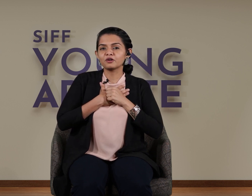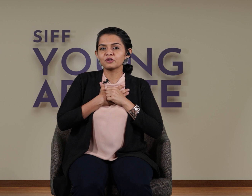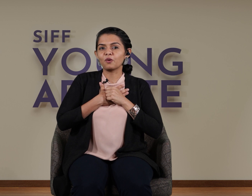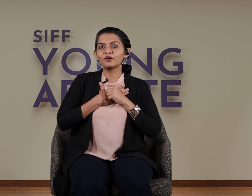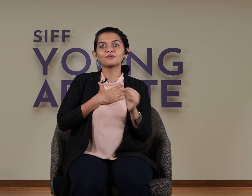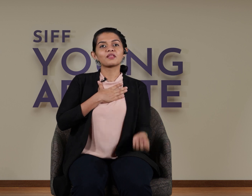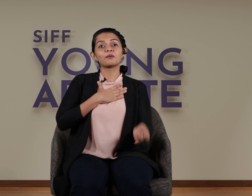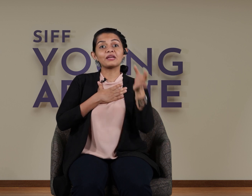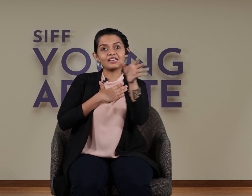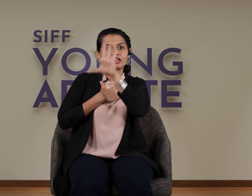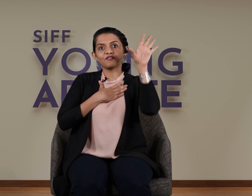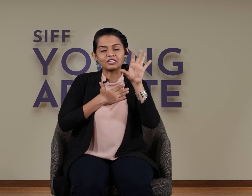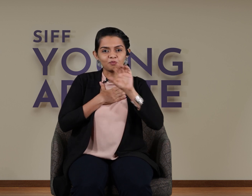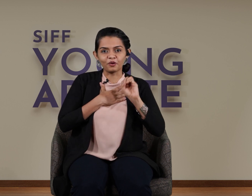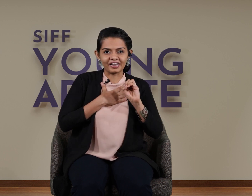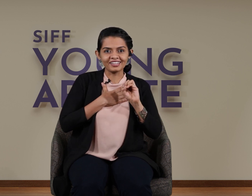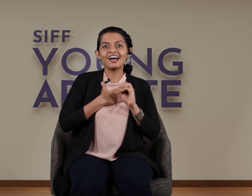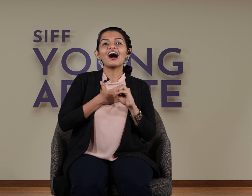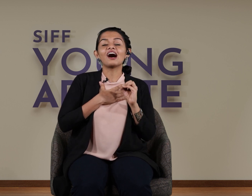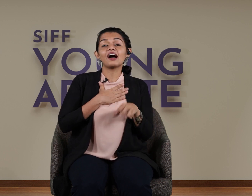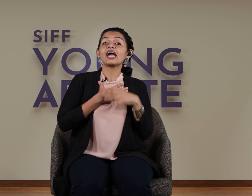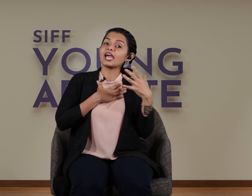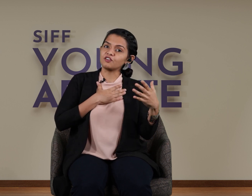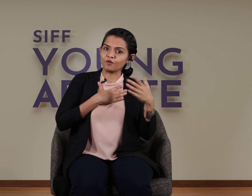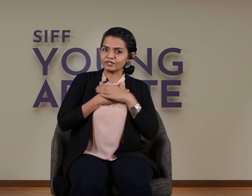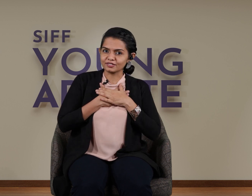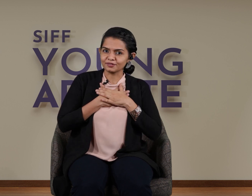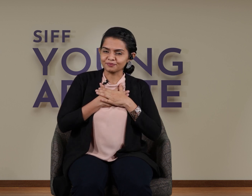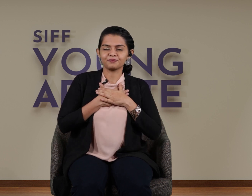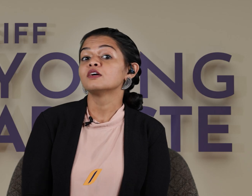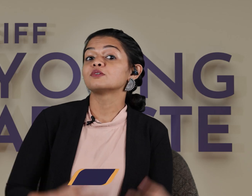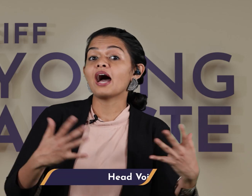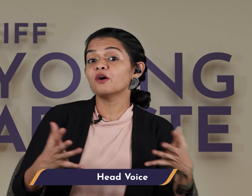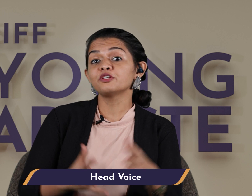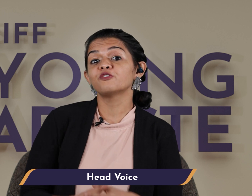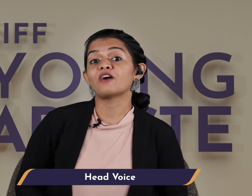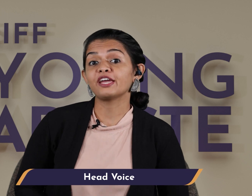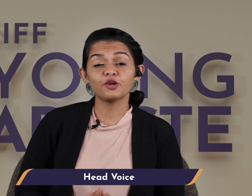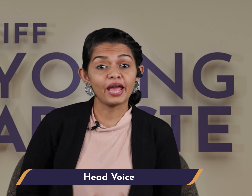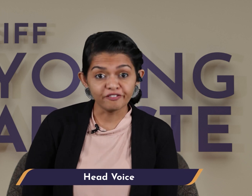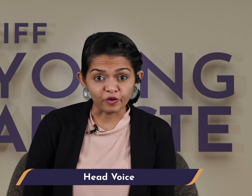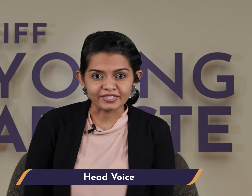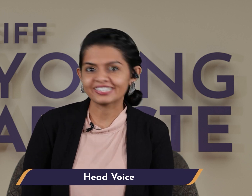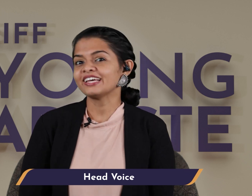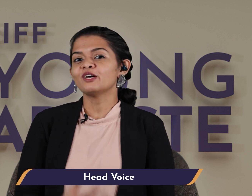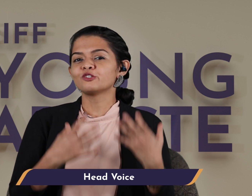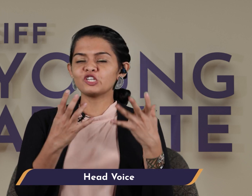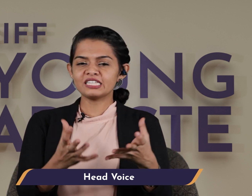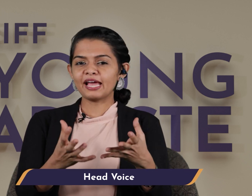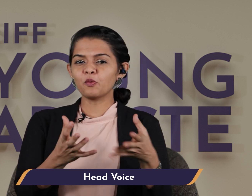could call the beginning of exploring our head voice so how do you find your head voice so just like